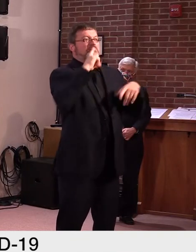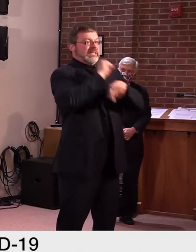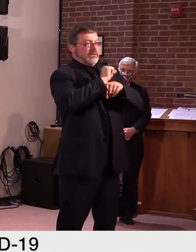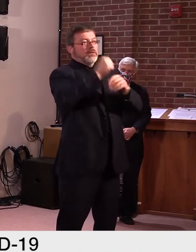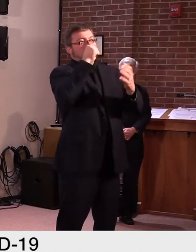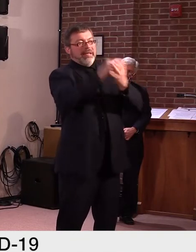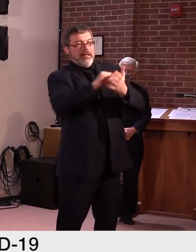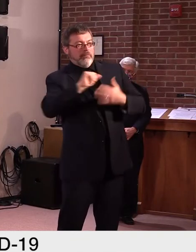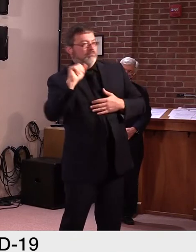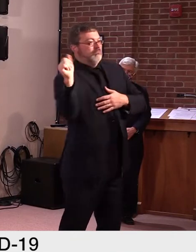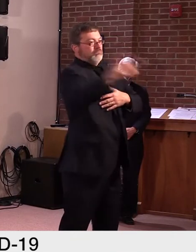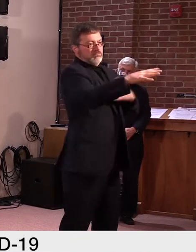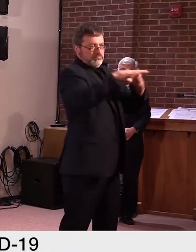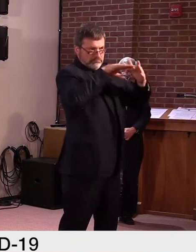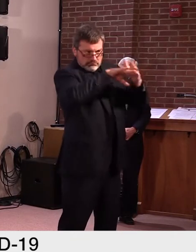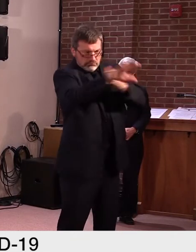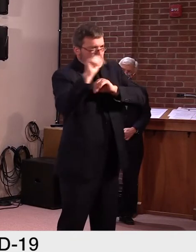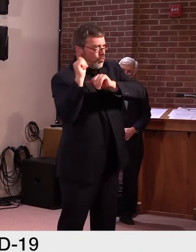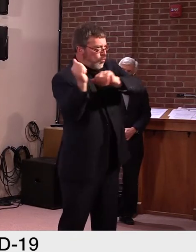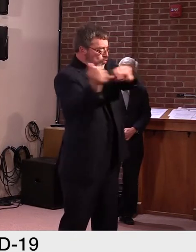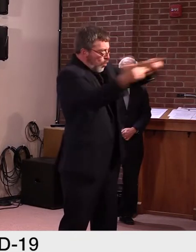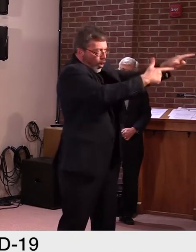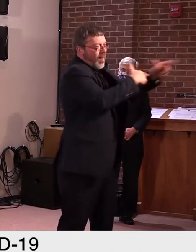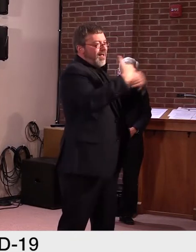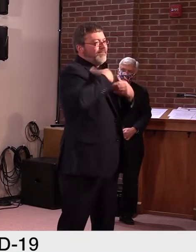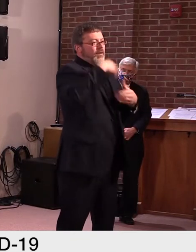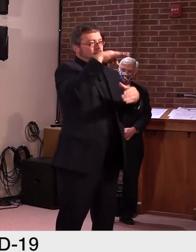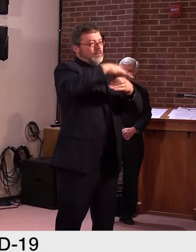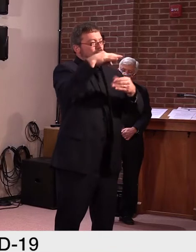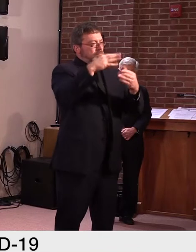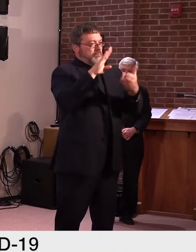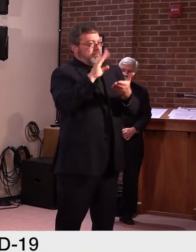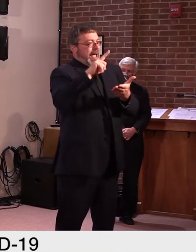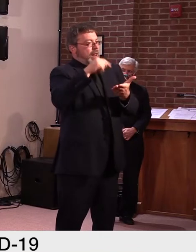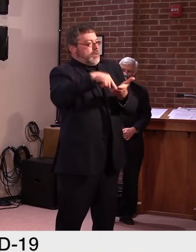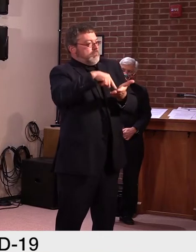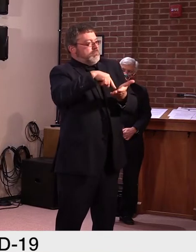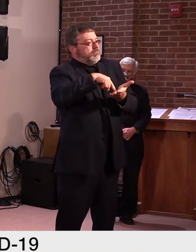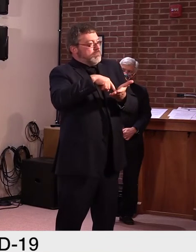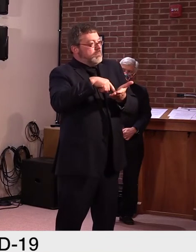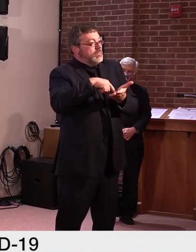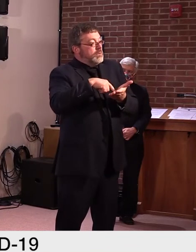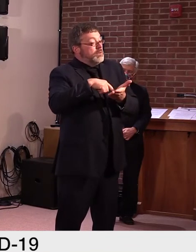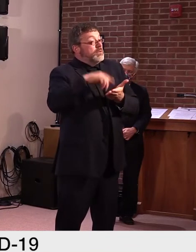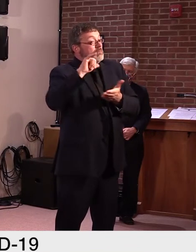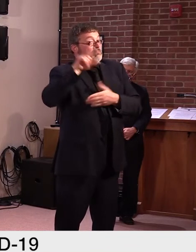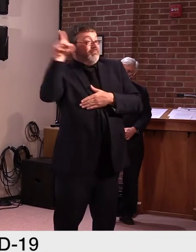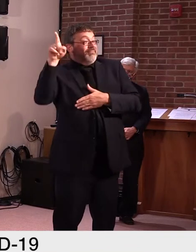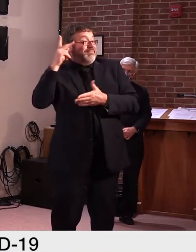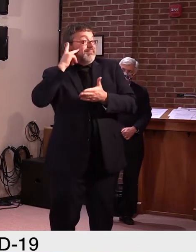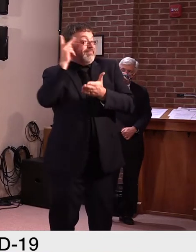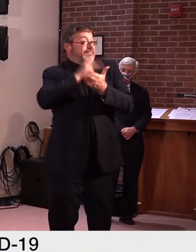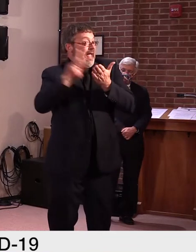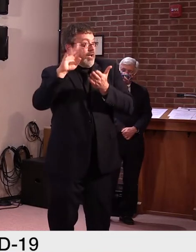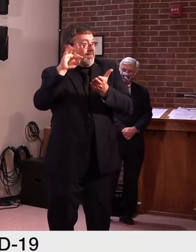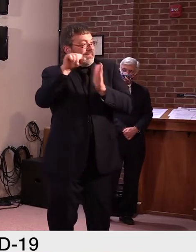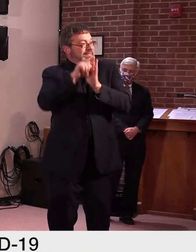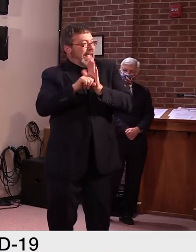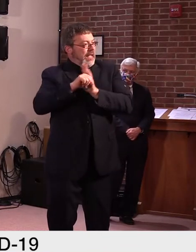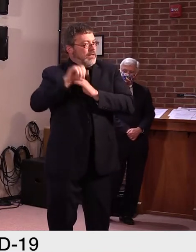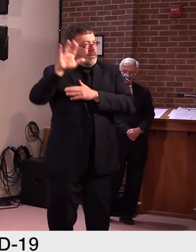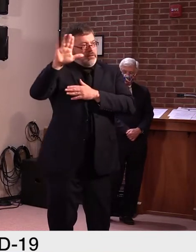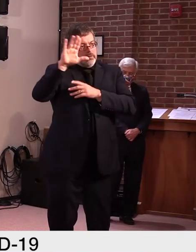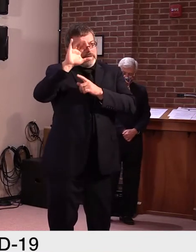those into place. So, uh, at this point in time, it's in his hands. Uh, he has, uh, maintained, uh, confidence that this can be done